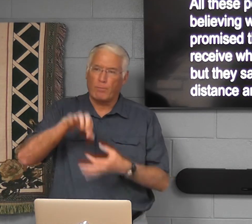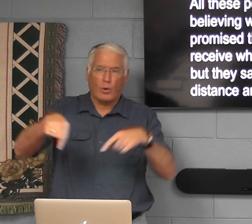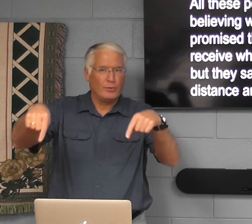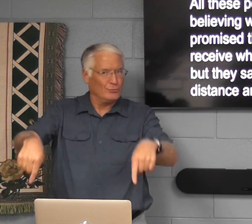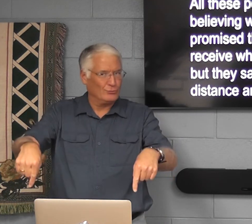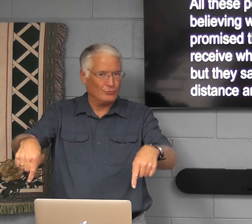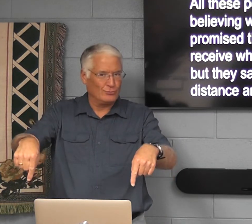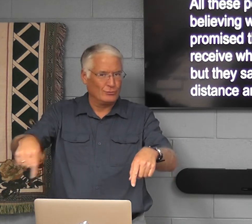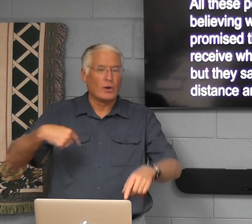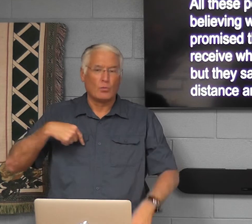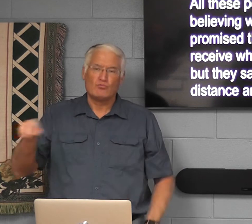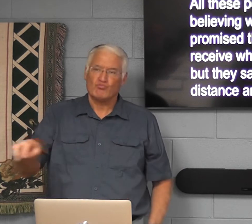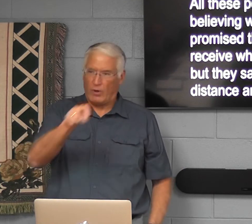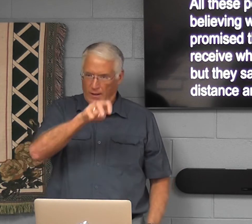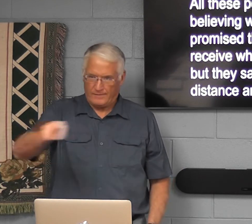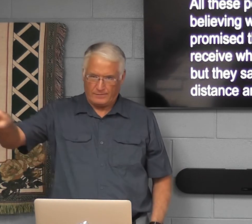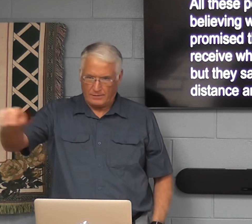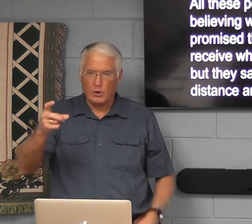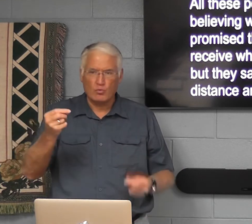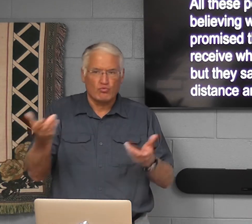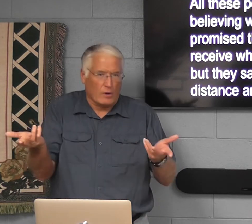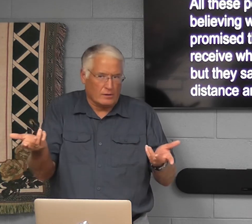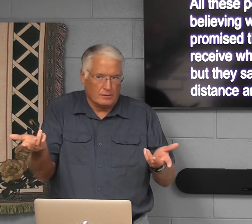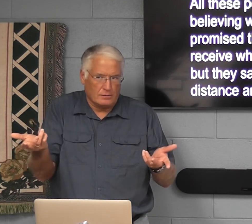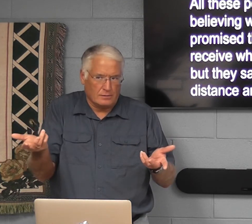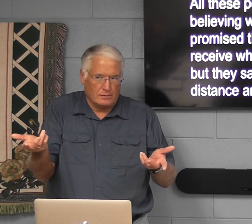We don't belong here. We are traveling through.